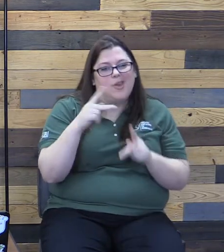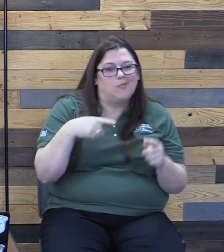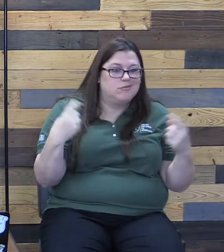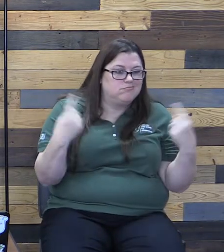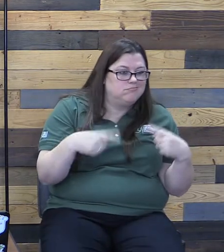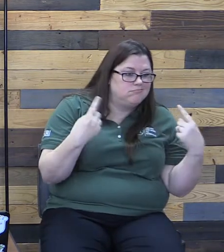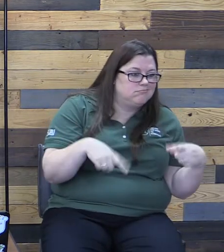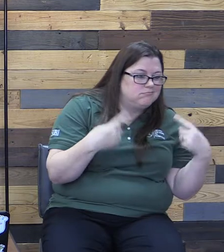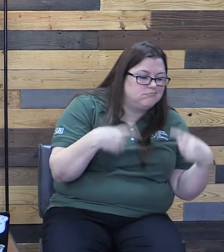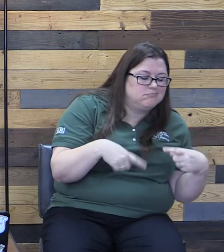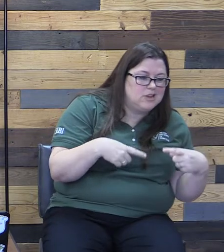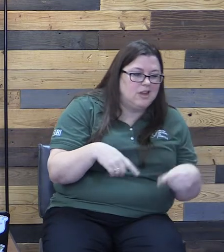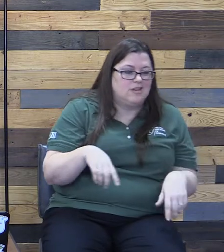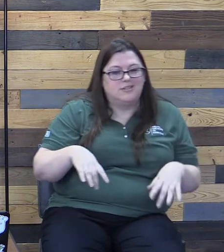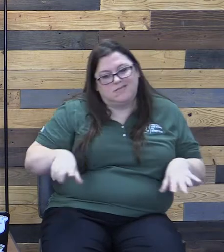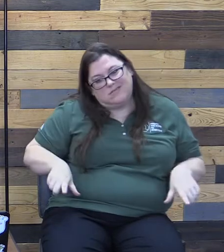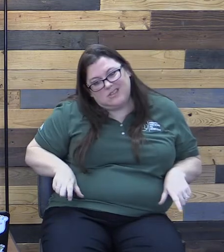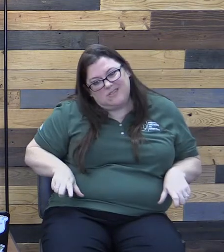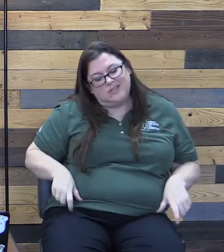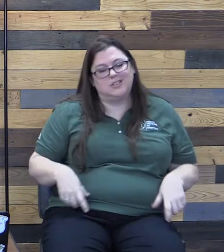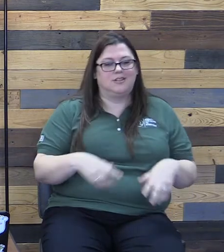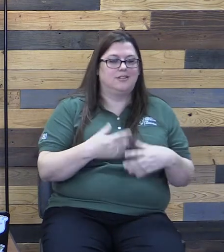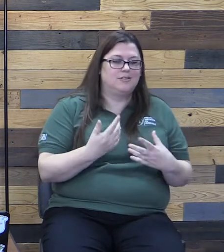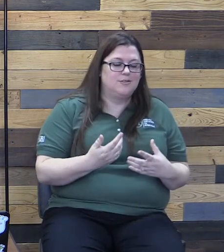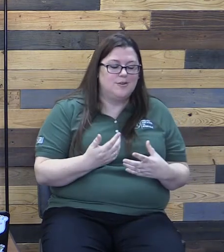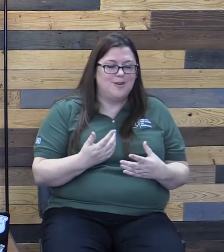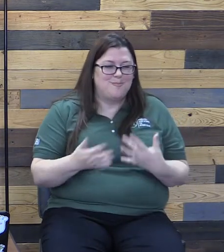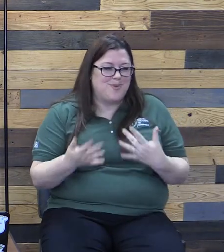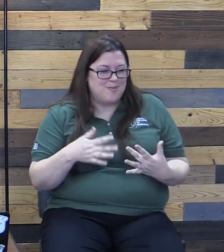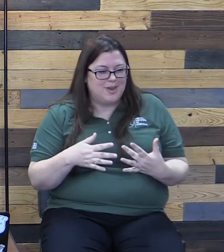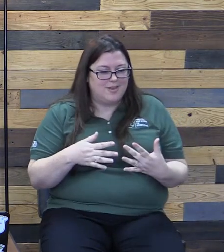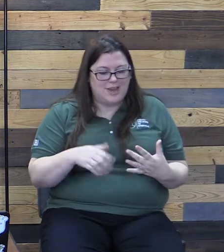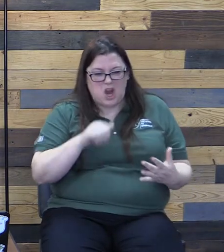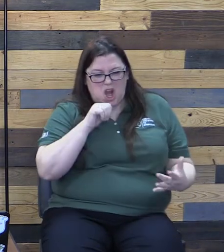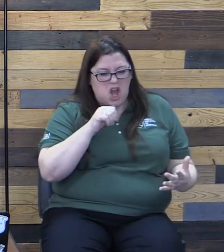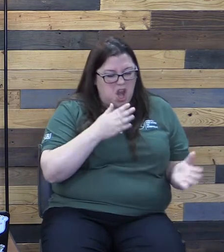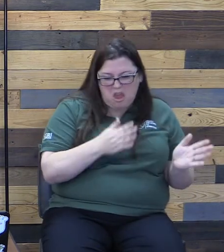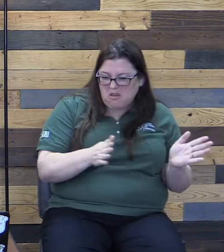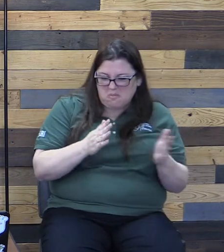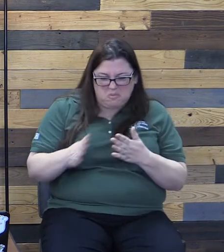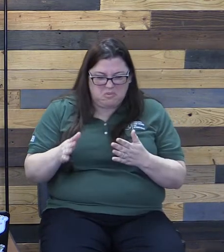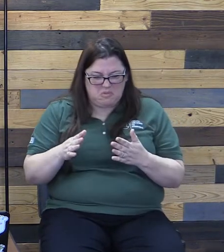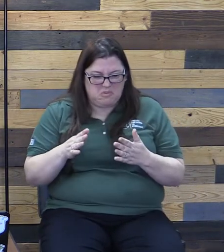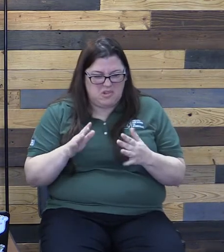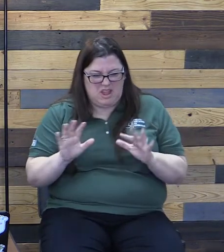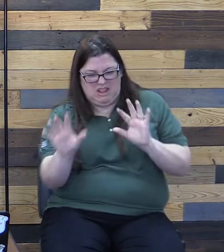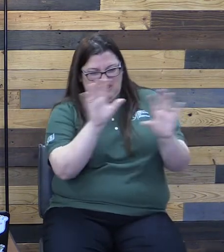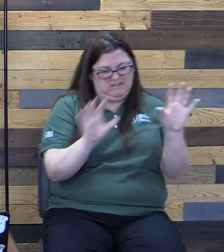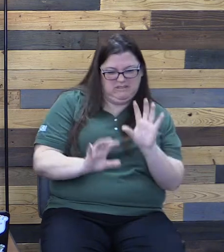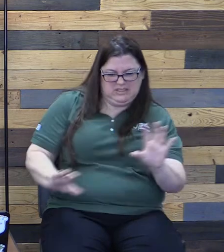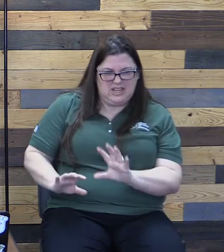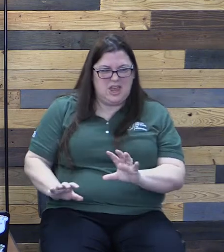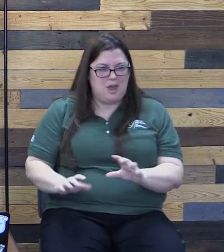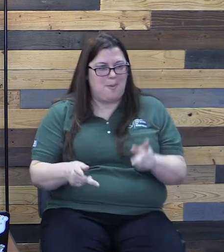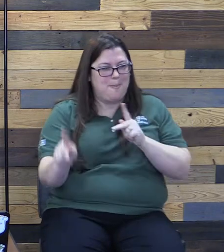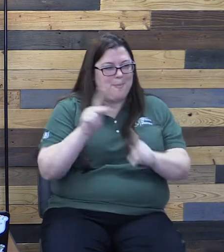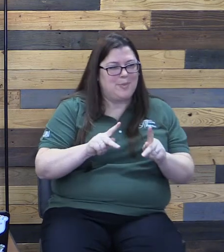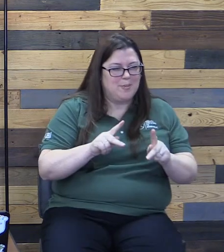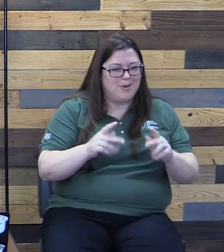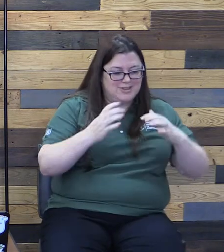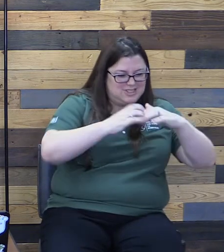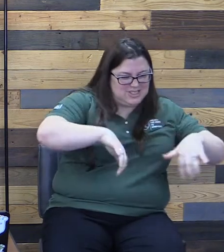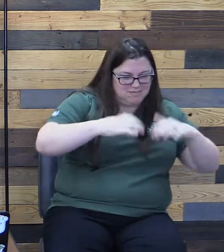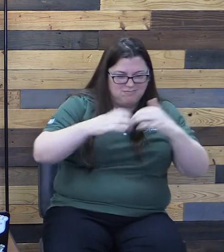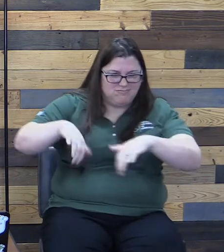selfishness and kind of disorder and destruction and tearing of each other down. children, but